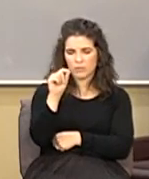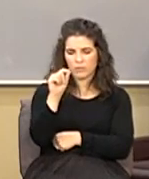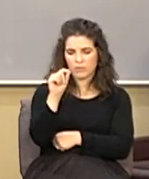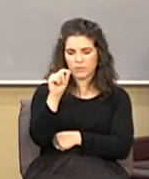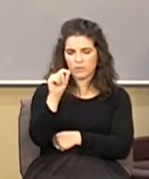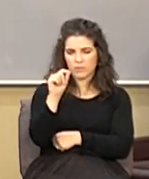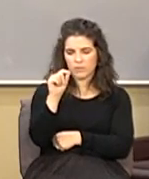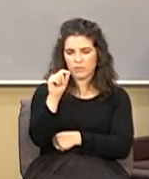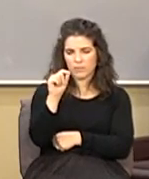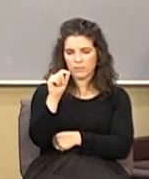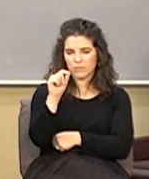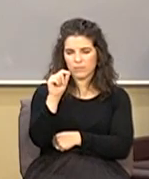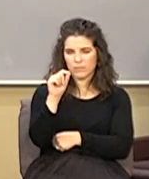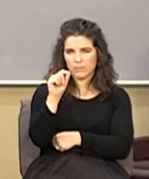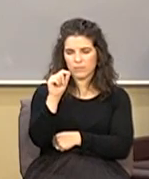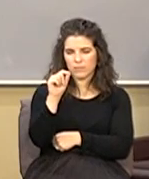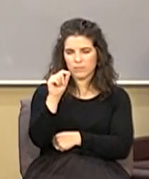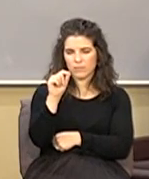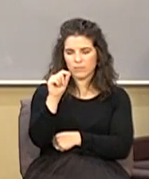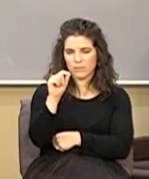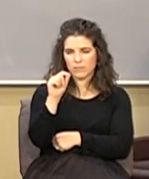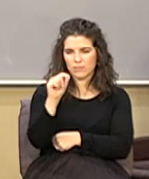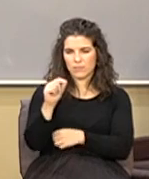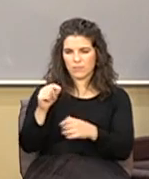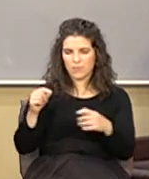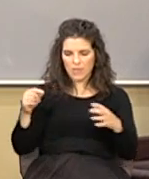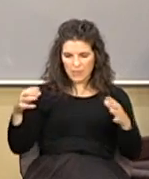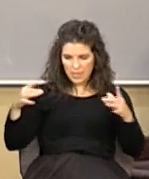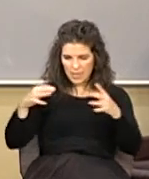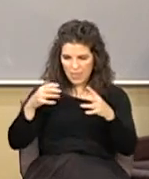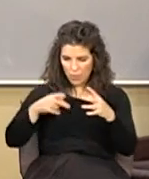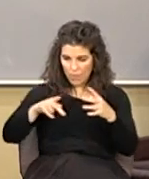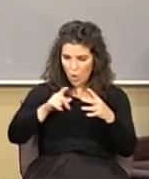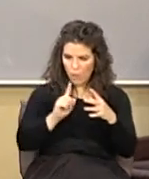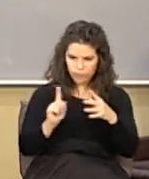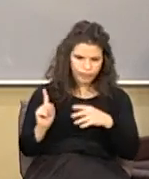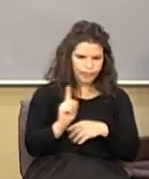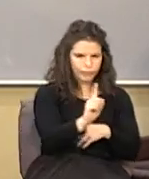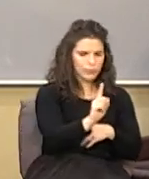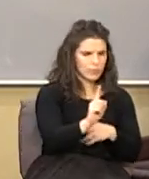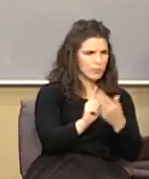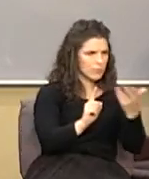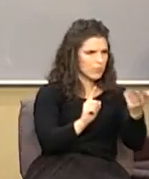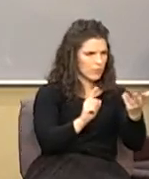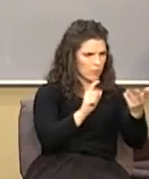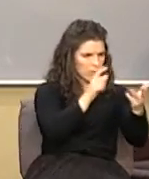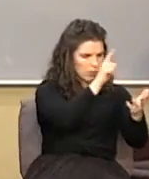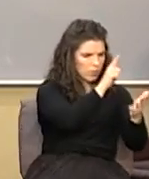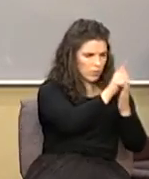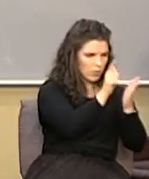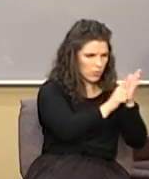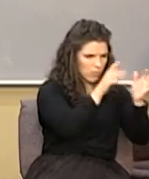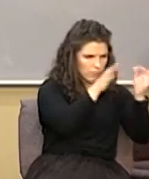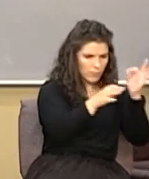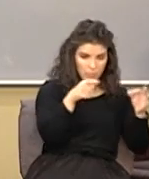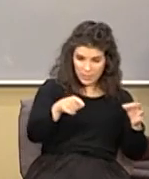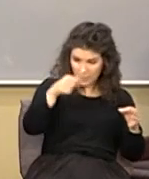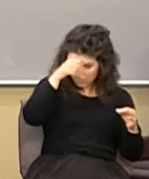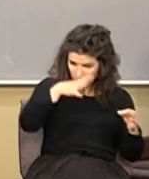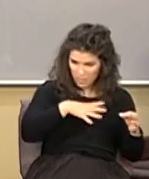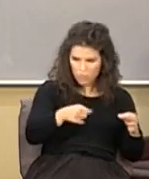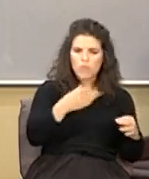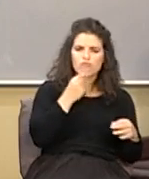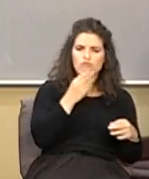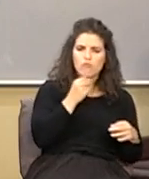they get Paul and they bring him to the magistrates saying, these men being Jews do exceedingly trouble our city